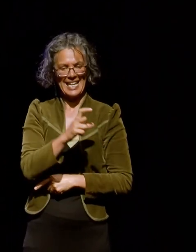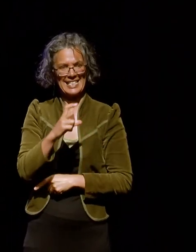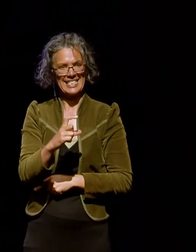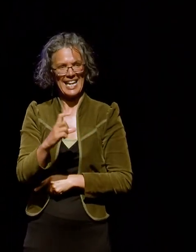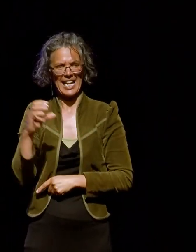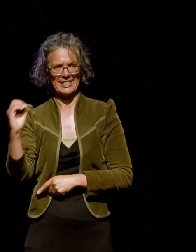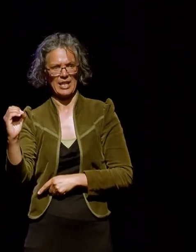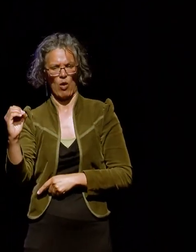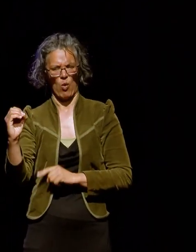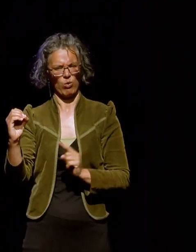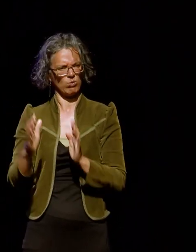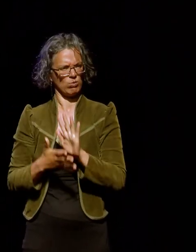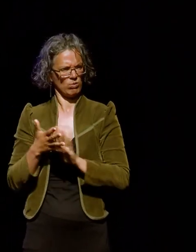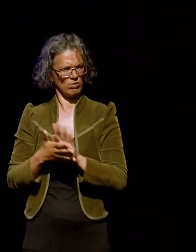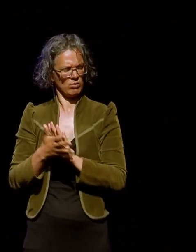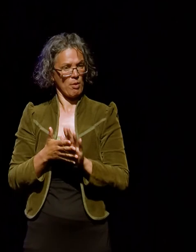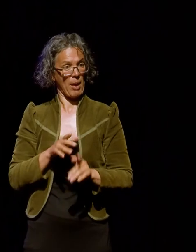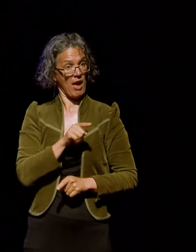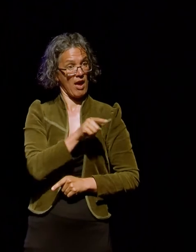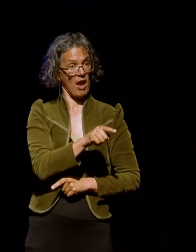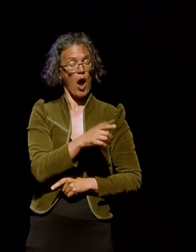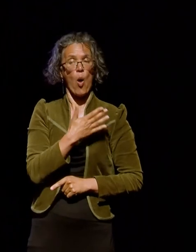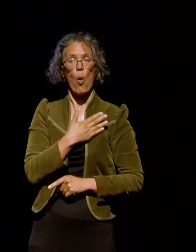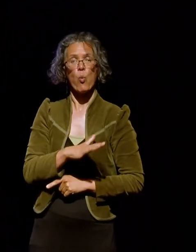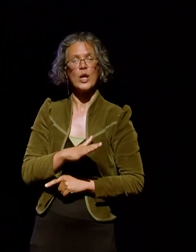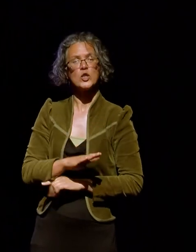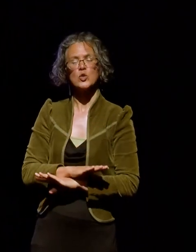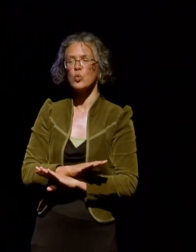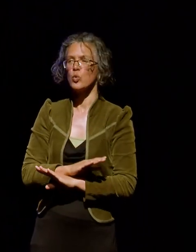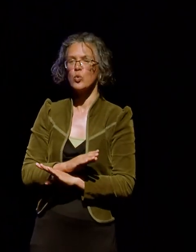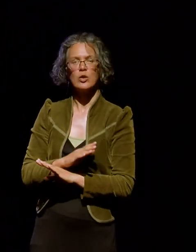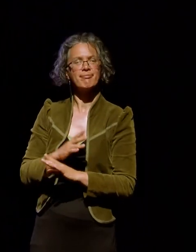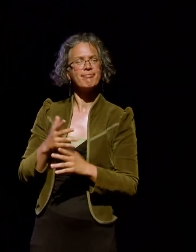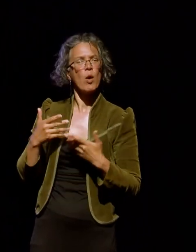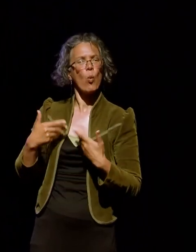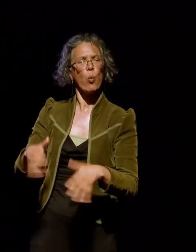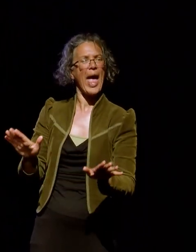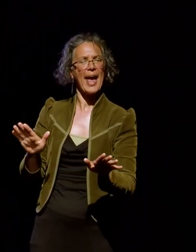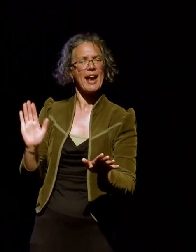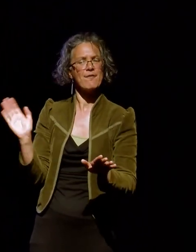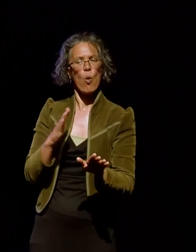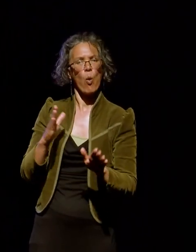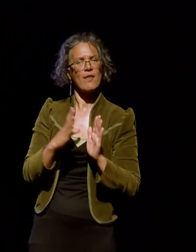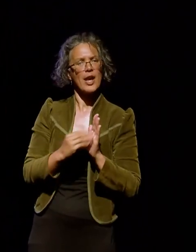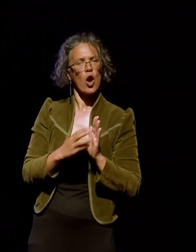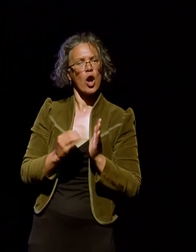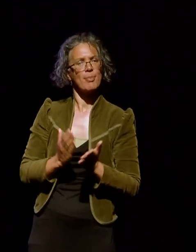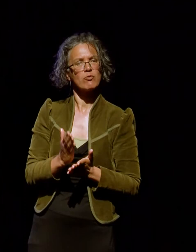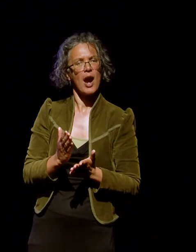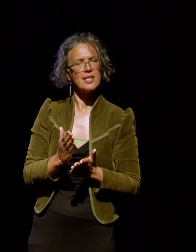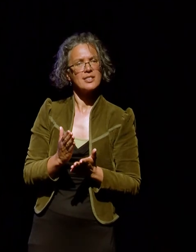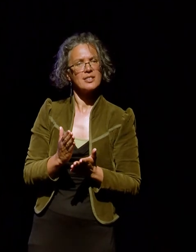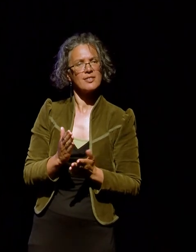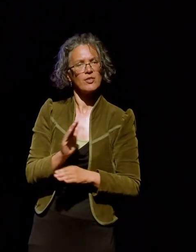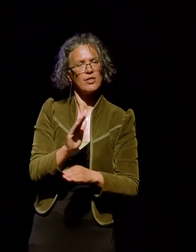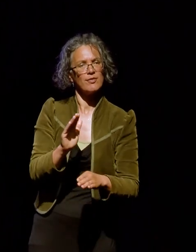This is used when the copyright owner wants to waive all of their current and future copyright rights. They're dedicating their